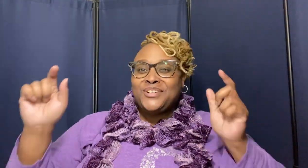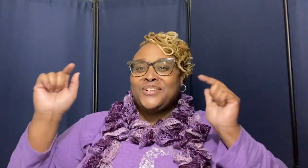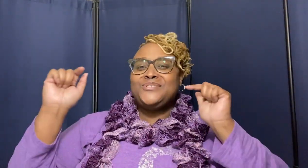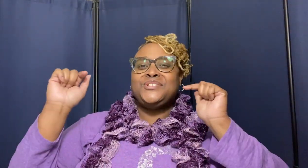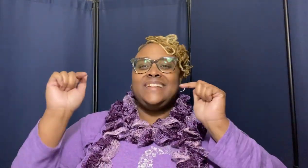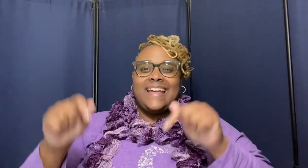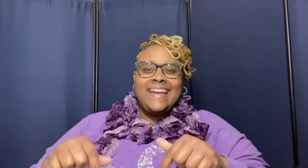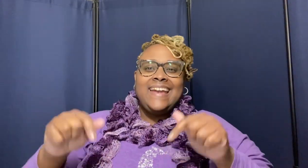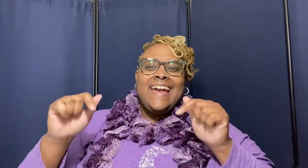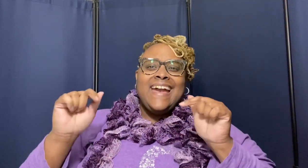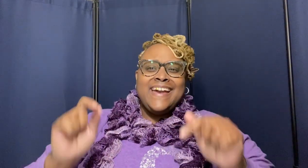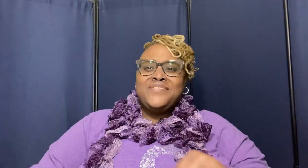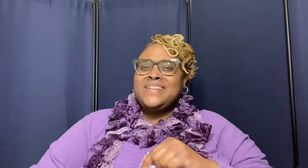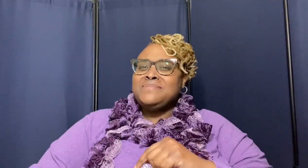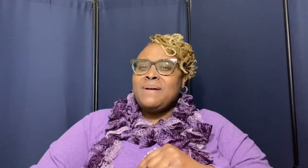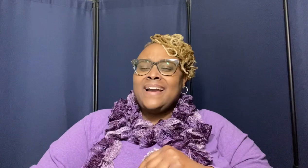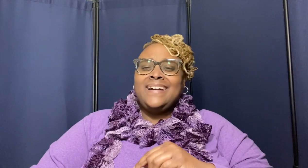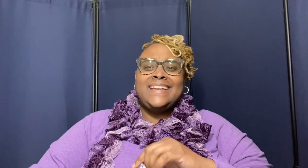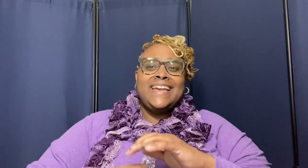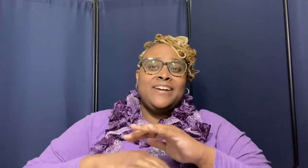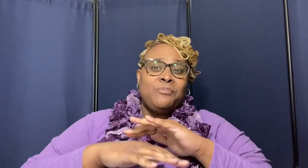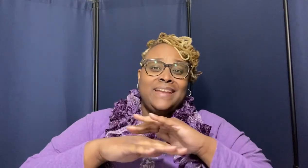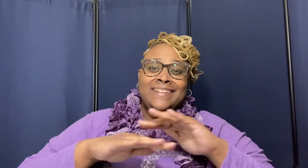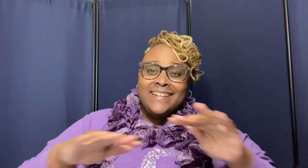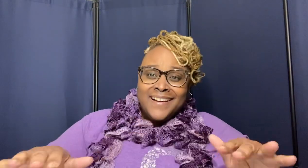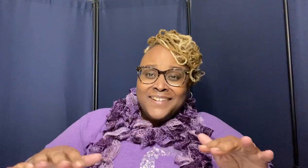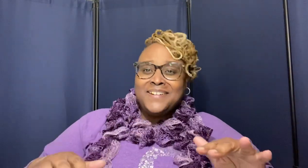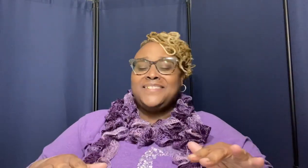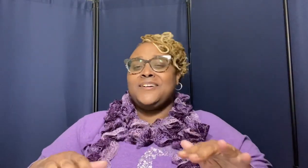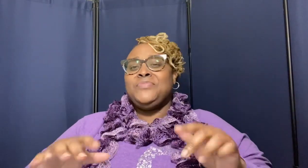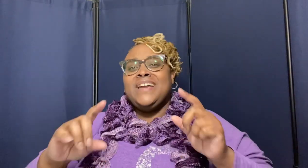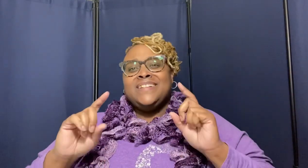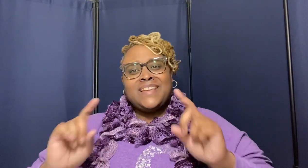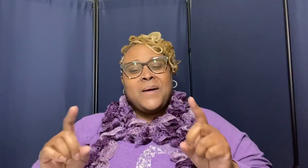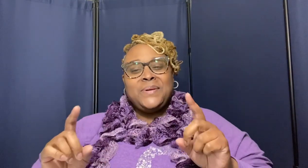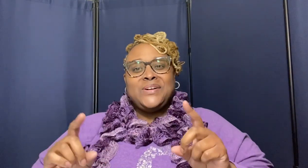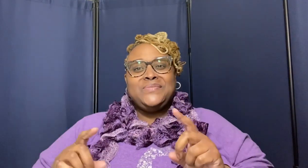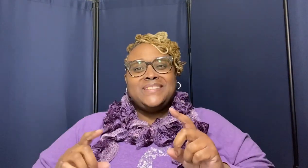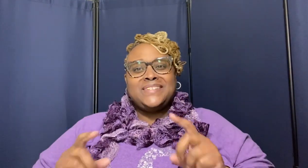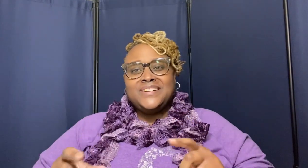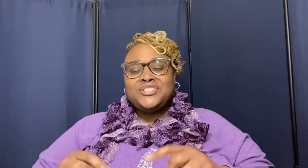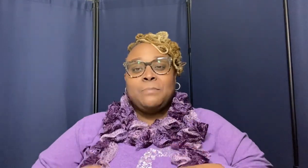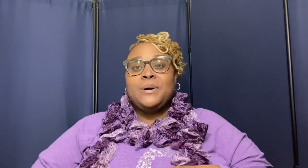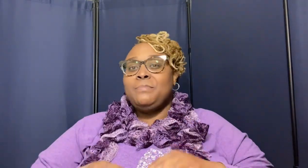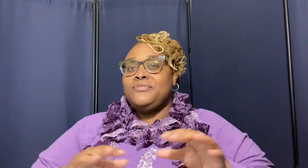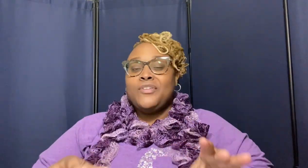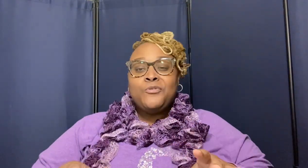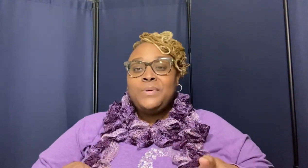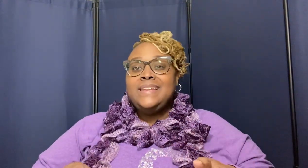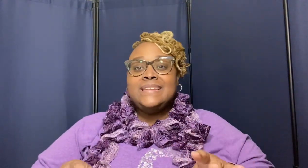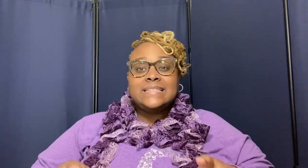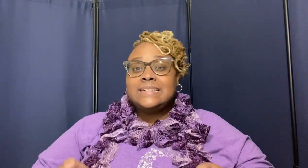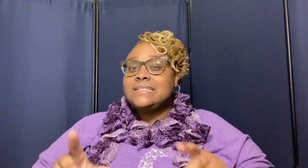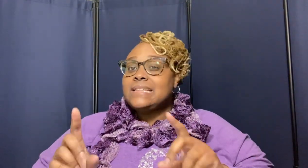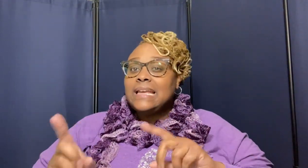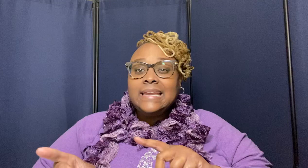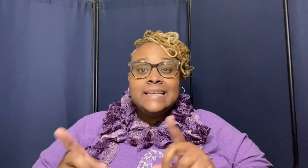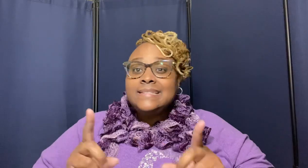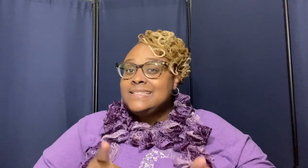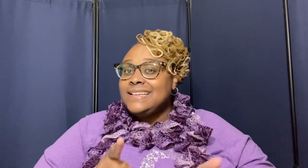girl janae evans back again with yet another topic of discussion but before we discuss anything